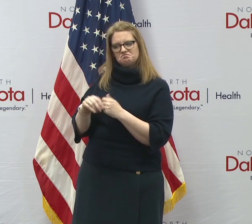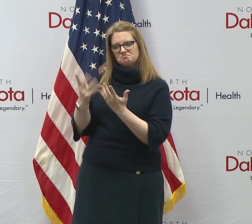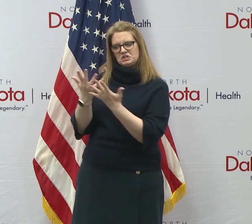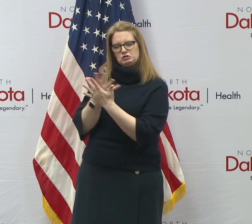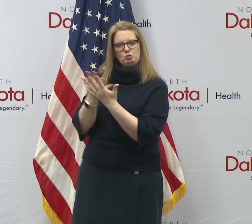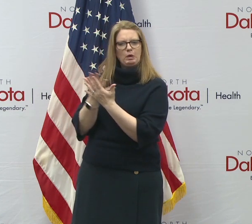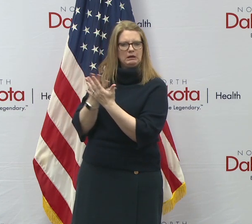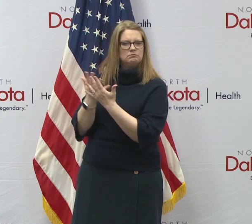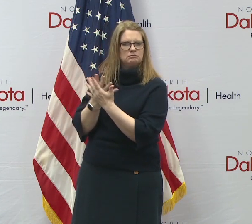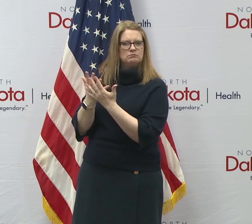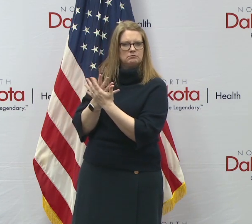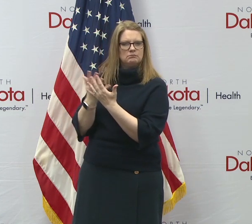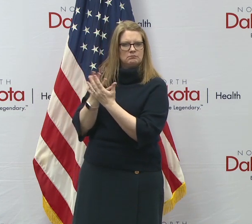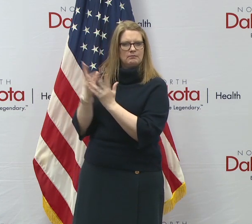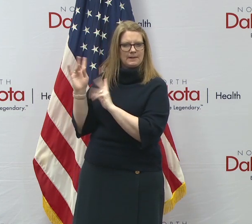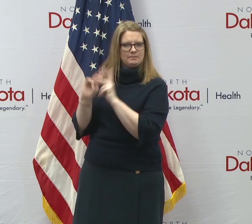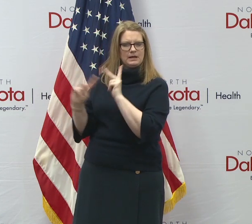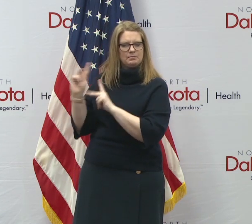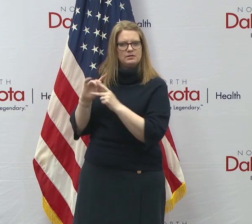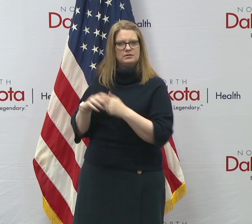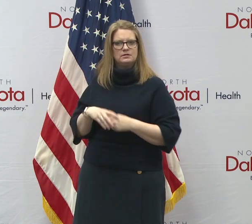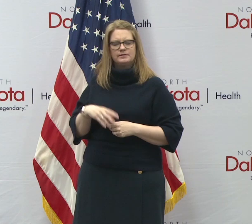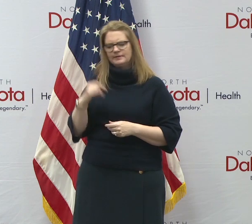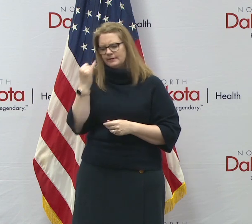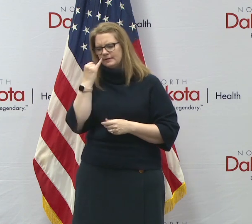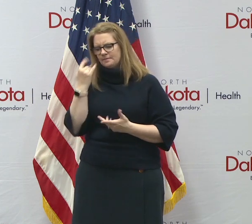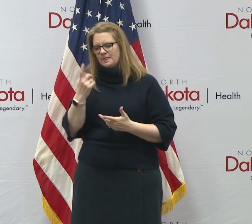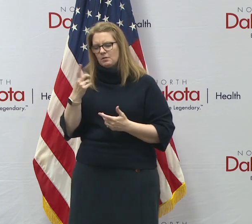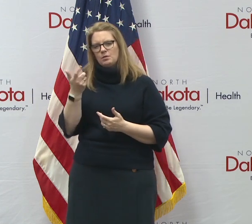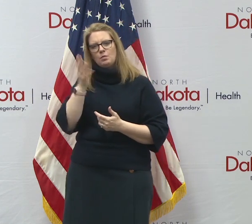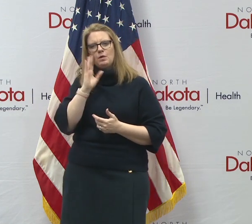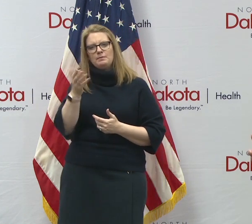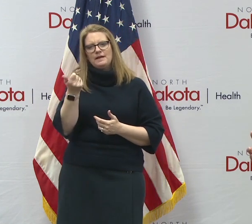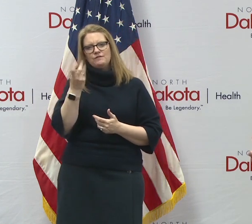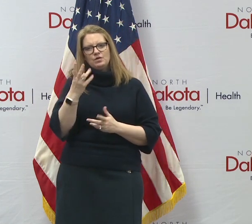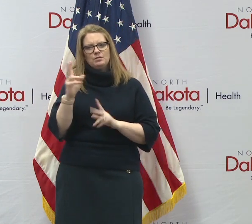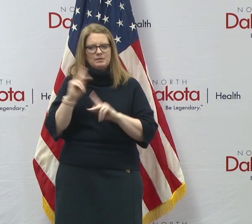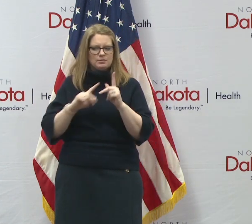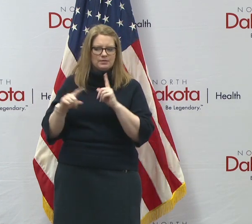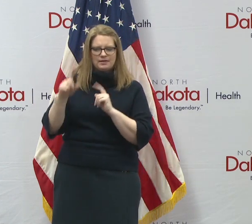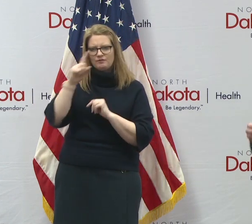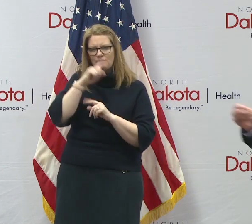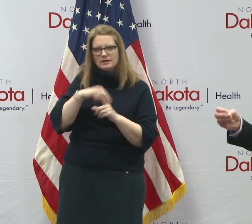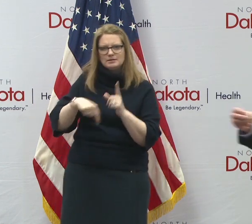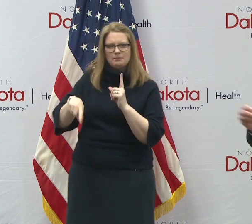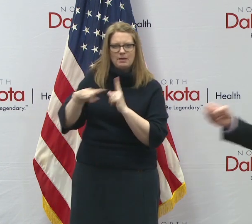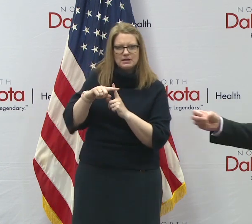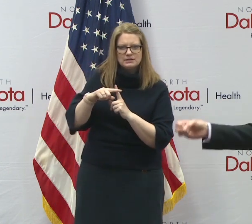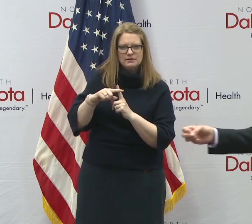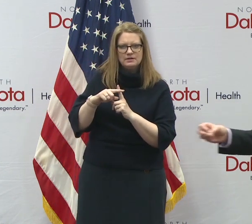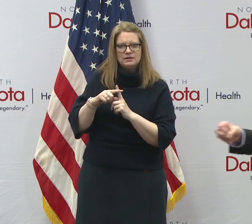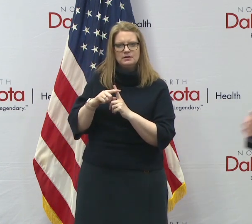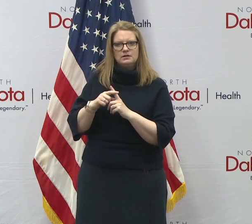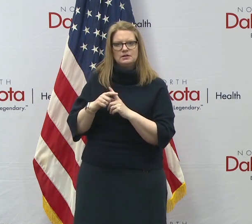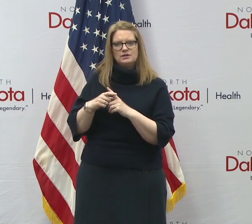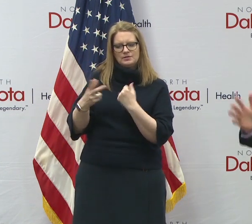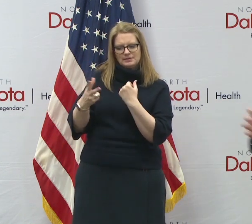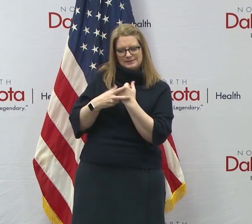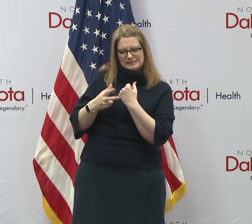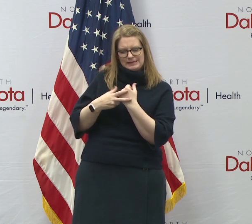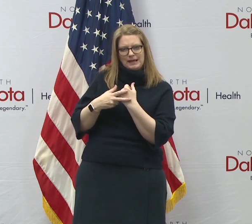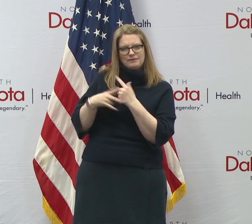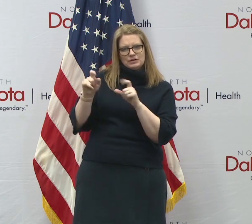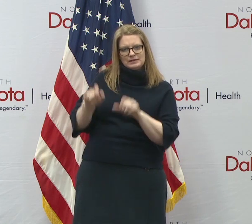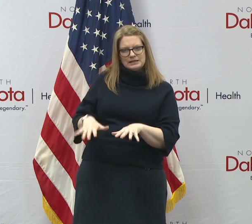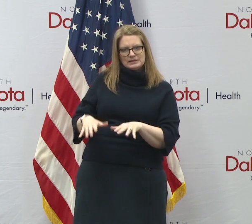accuracy. And then if you've got people that maybe get a false positive, uh, you test them again, uh, with a, and you save your testing resources because